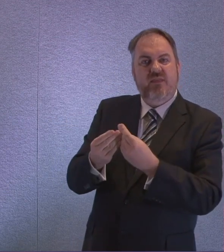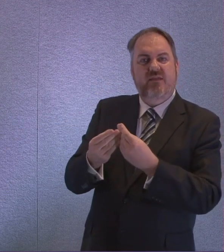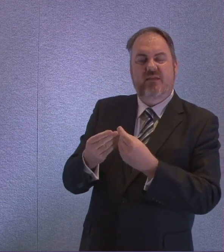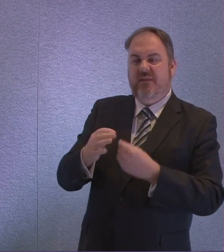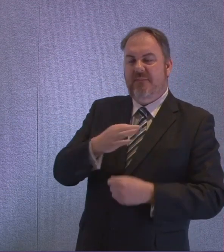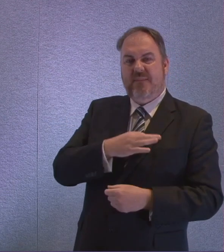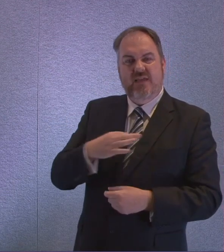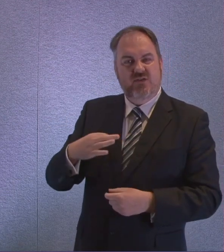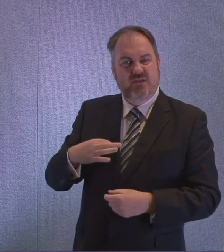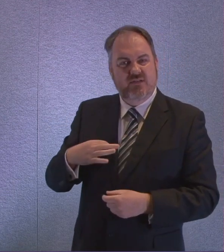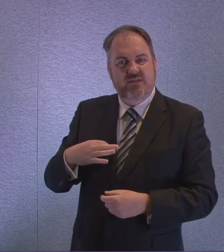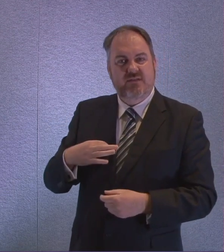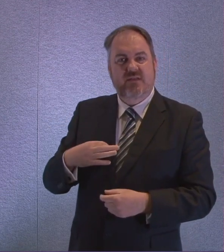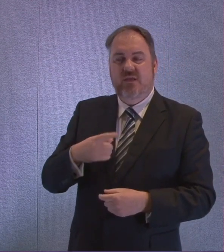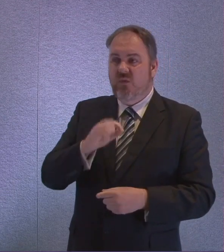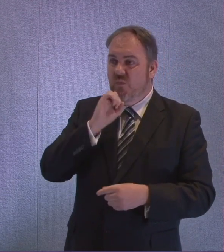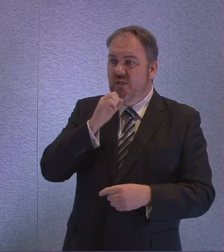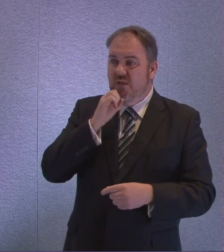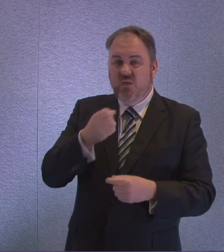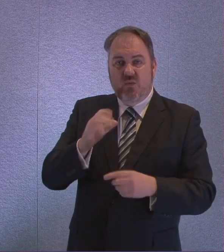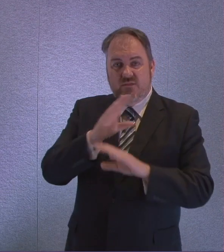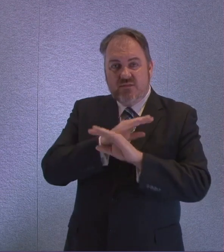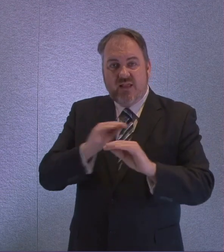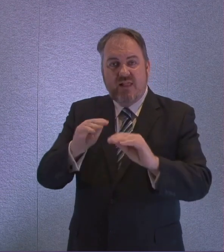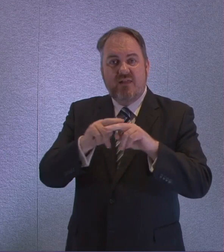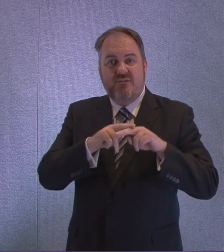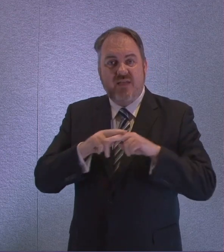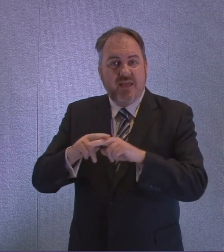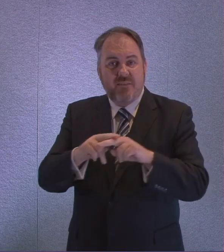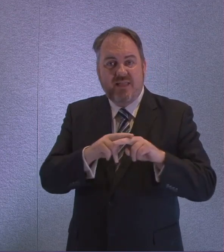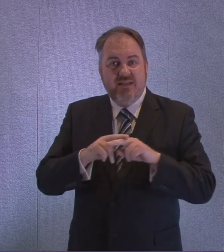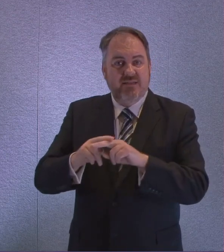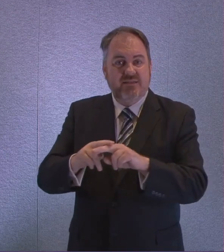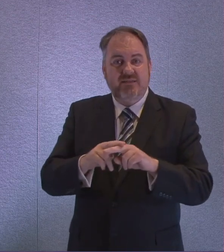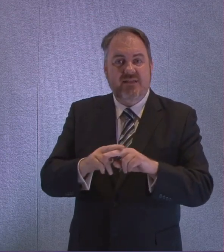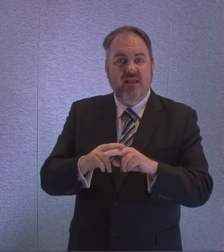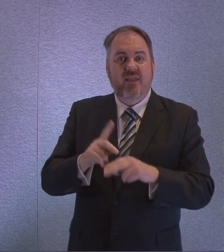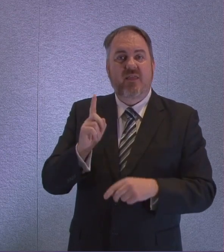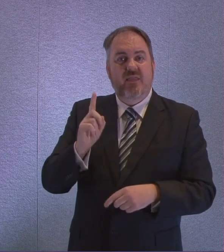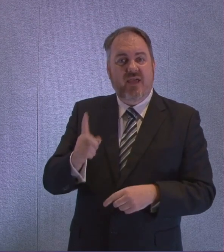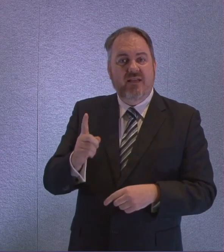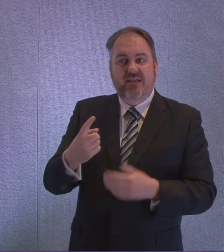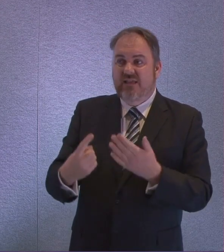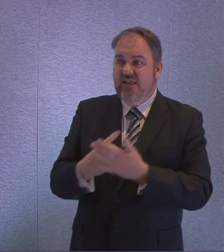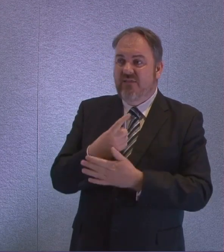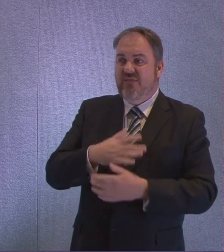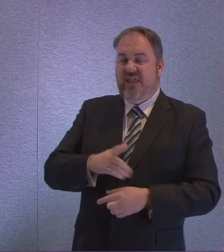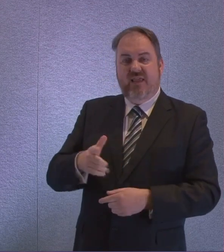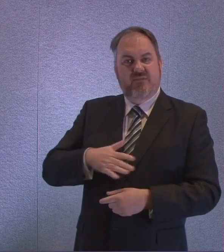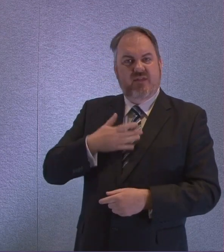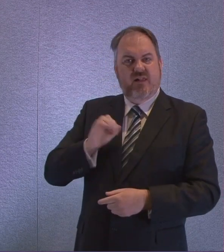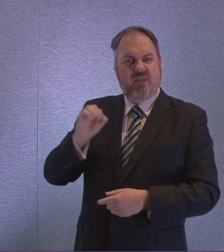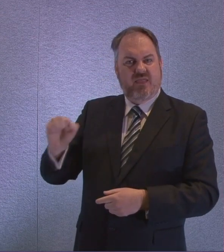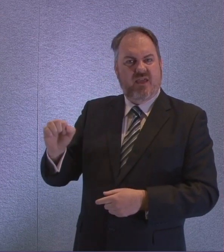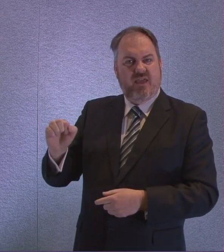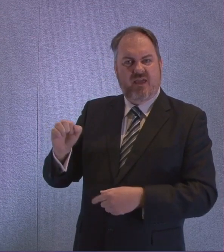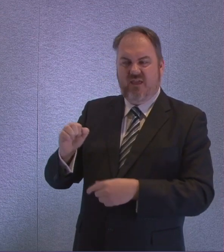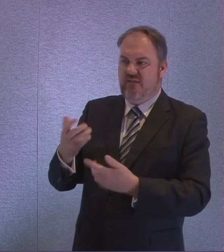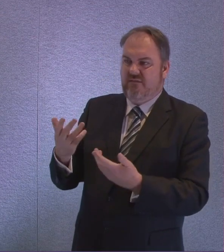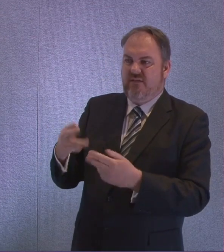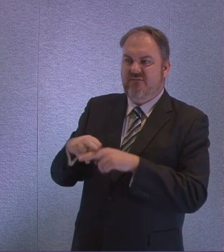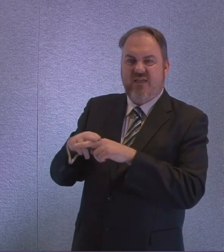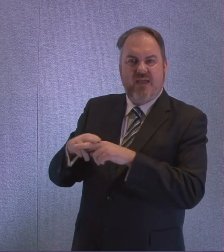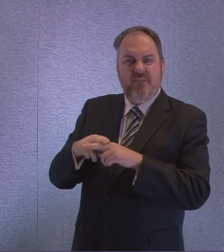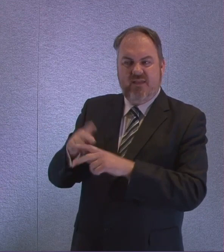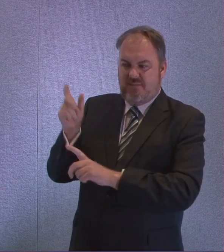anyone out there who's concerned that their family member or loved one has not been treated in the way that they should in relation to these notices